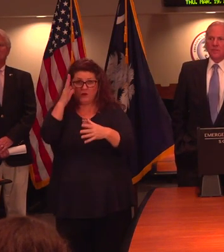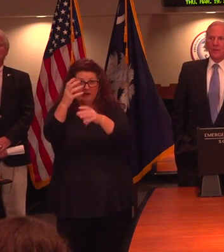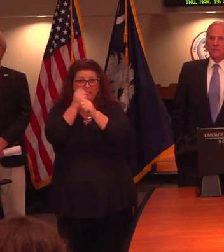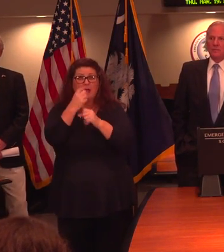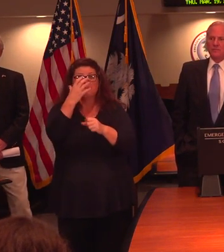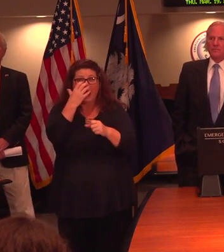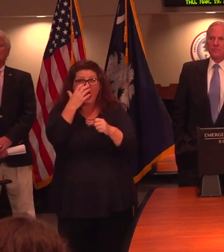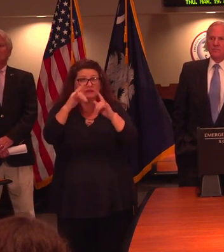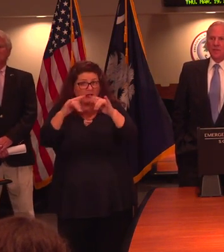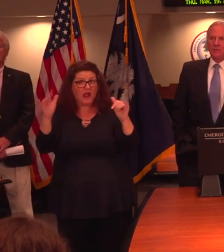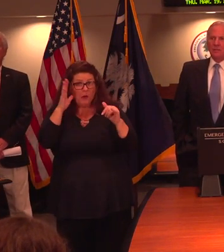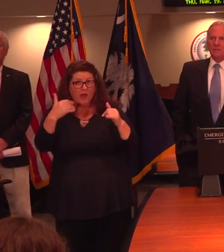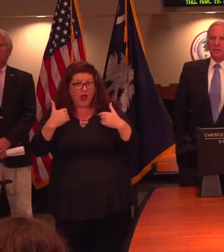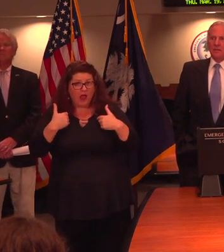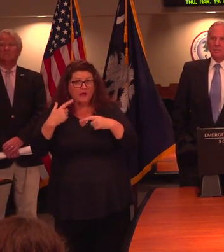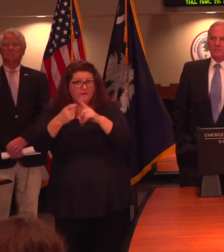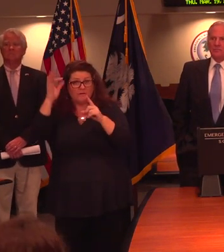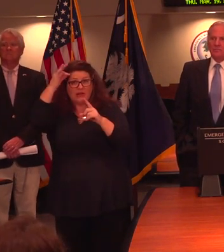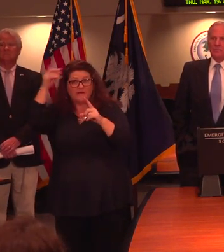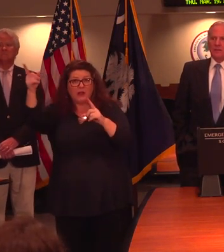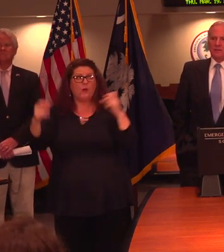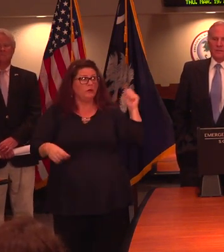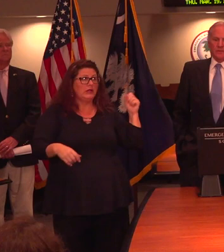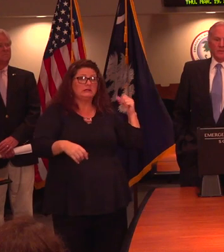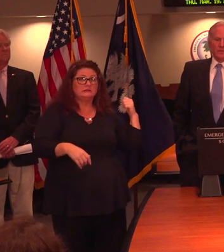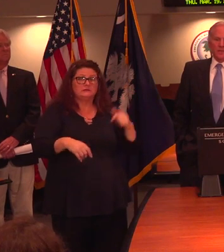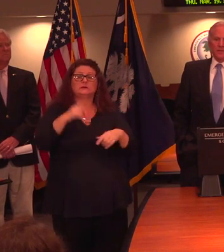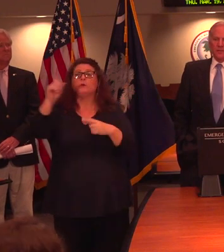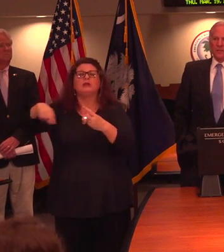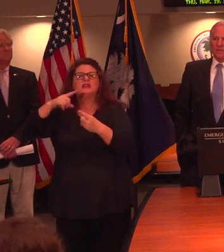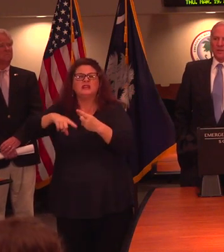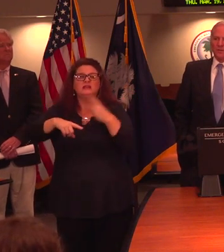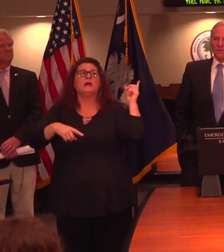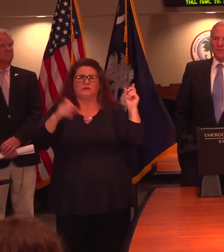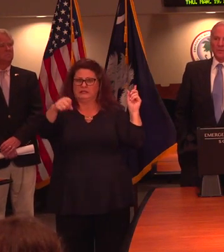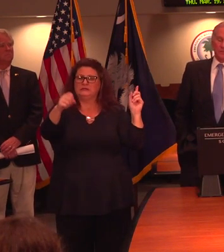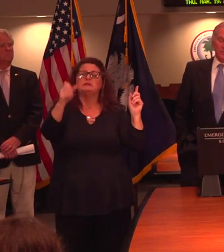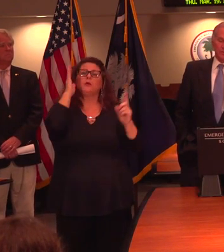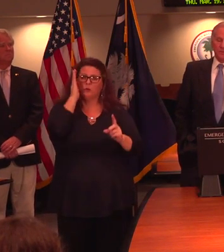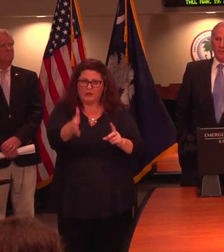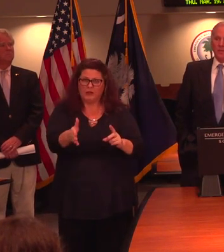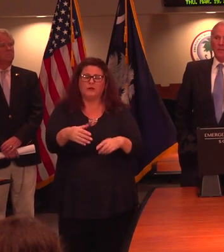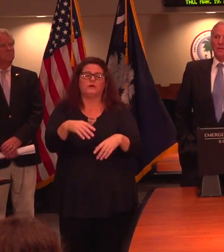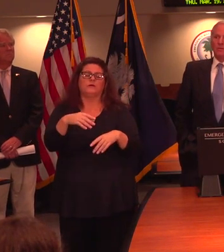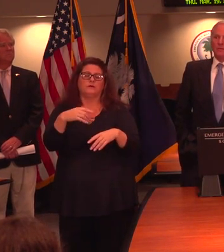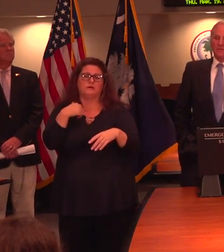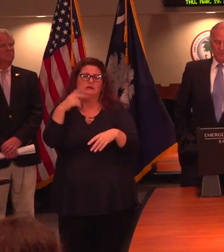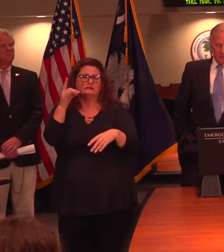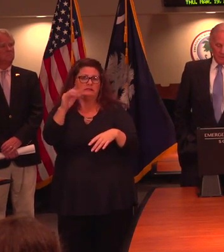that are going to be made available from the federal stockpiles? And is it kind of a ballpark for that? Yes, the answer to that is yes. And also, as I mentioned with